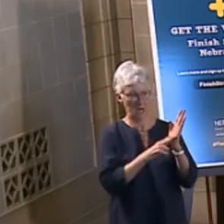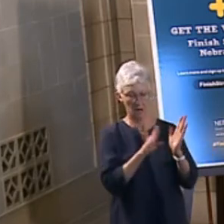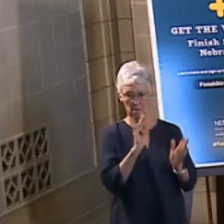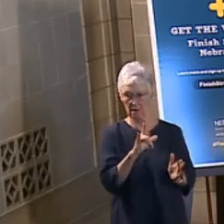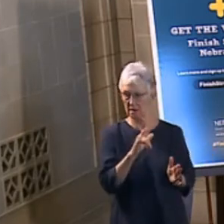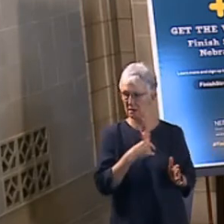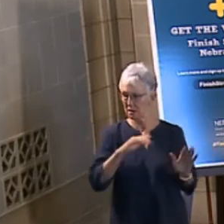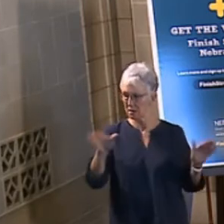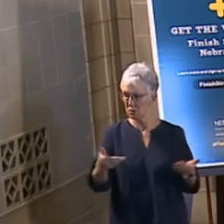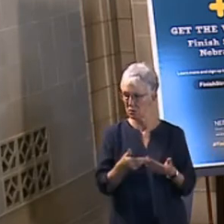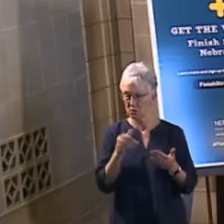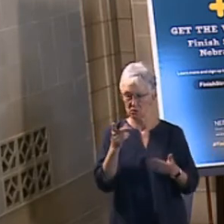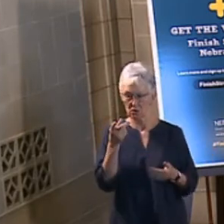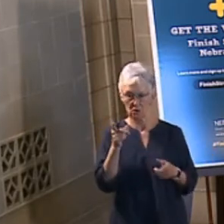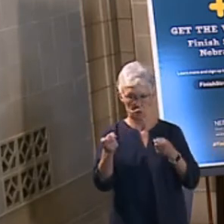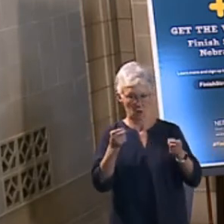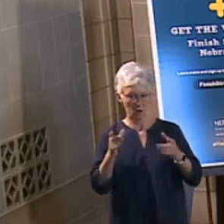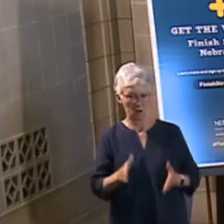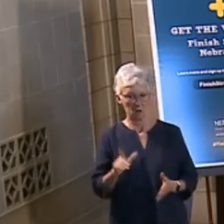introduce Director Lammers.